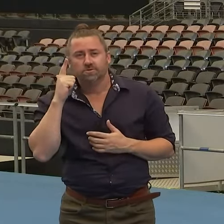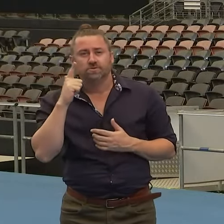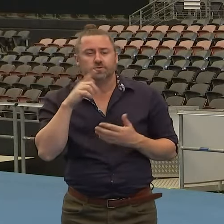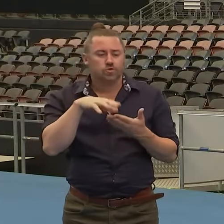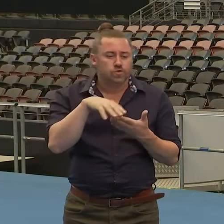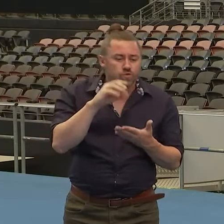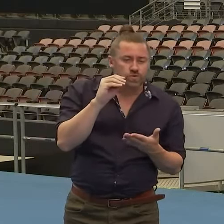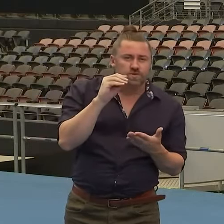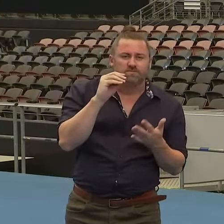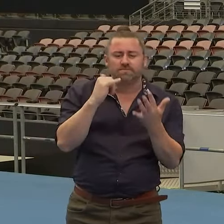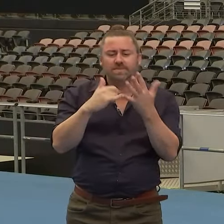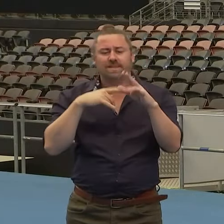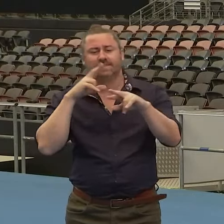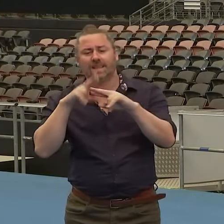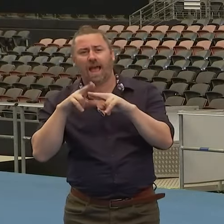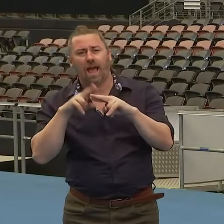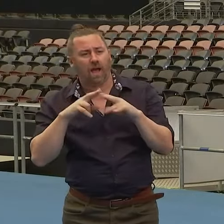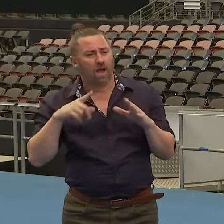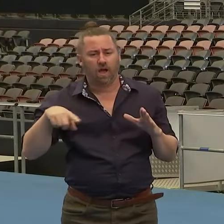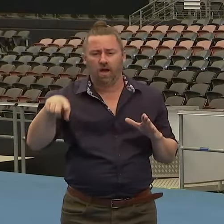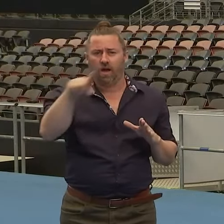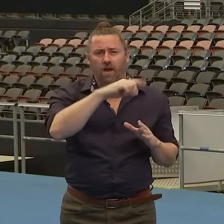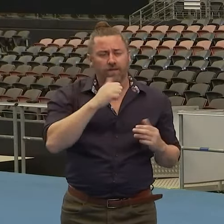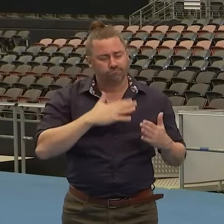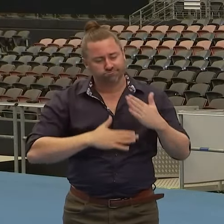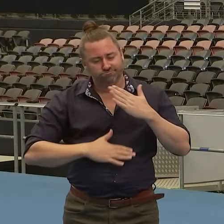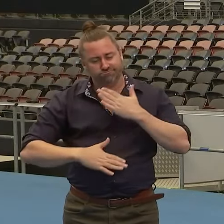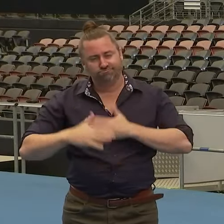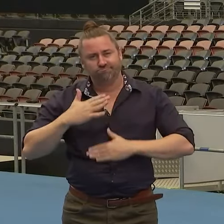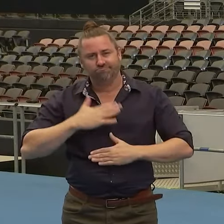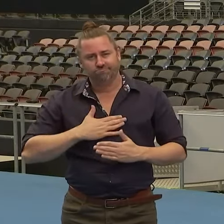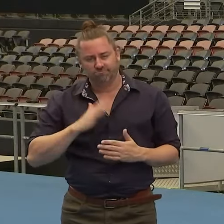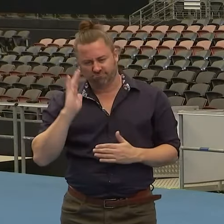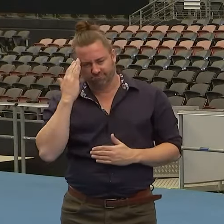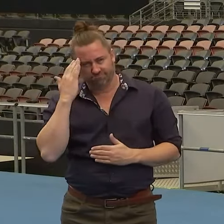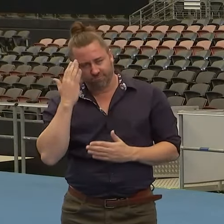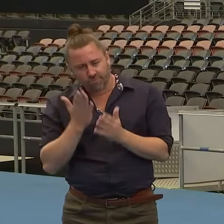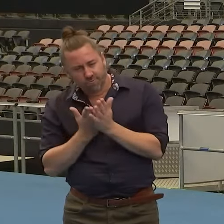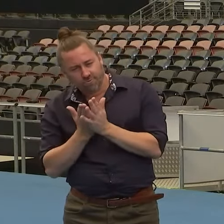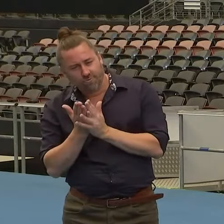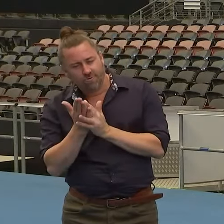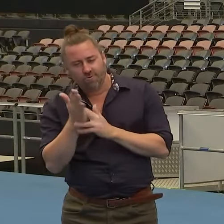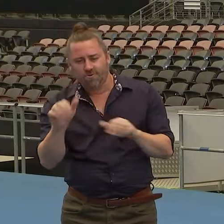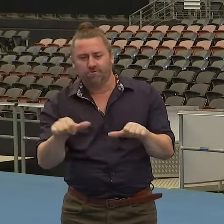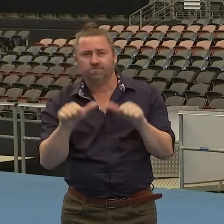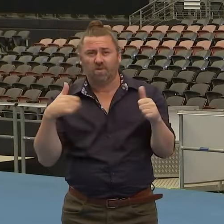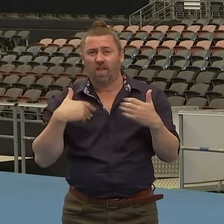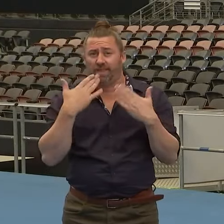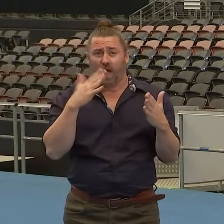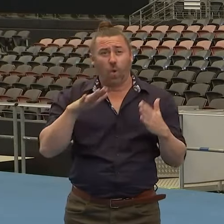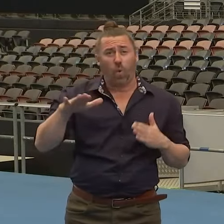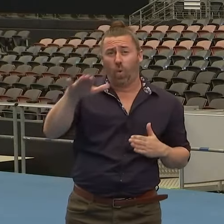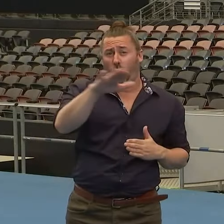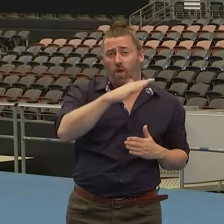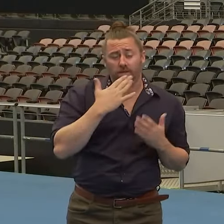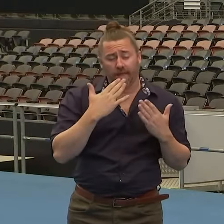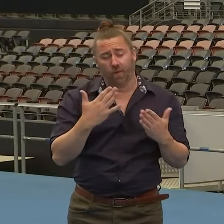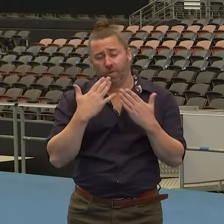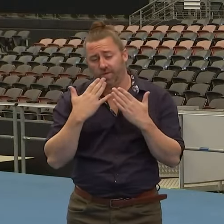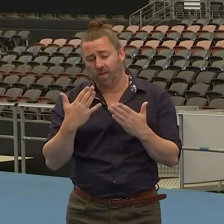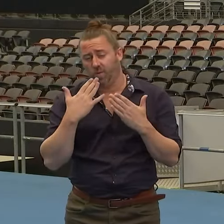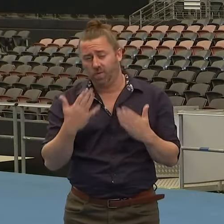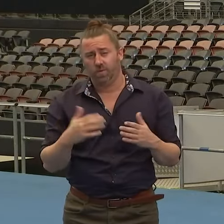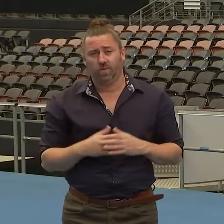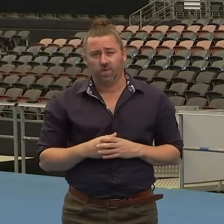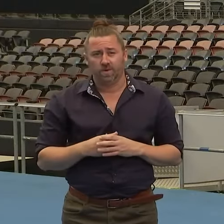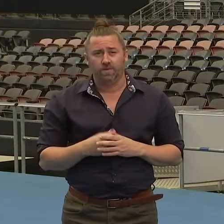shown incredible resilience and patience and I thank them for that throughout this pandemic. I want to thank them all for that and I am